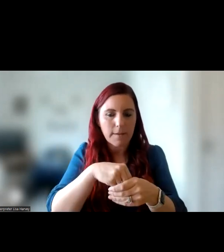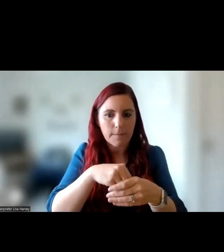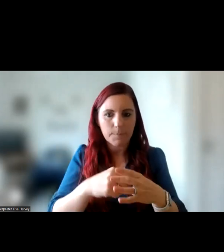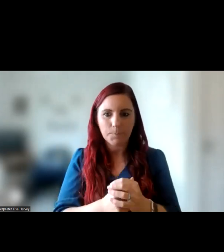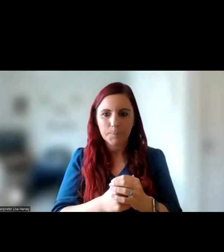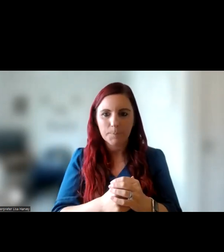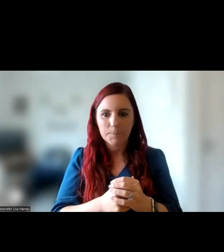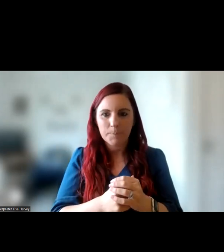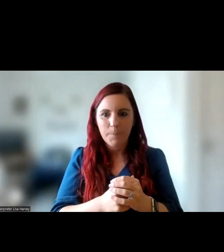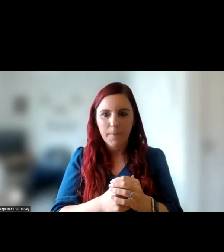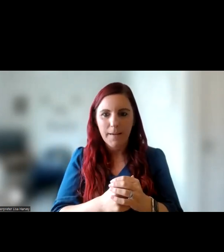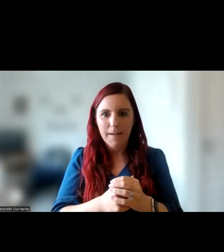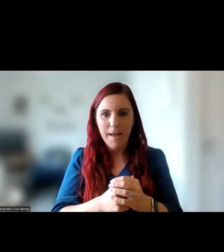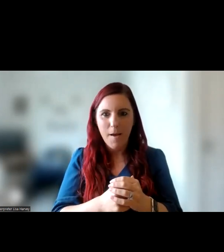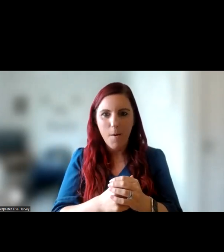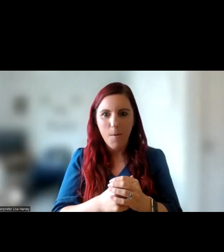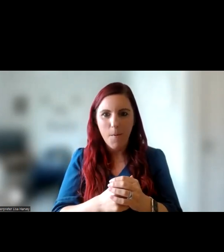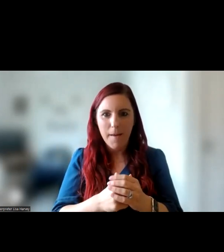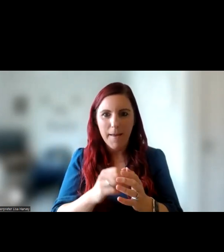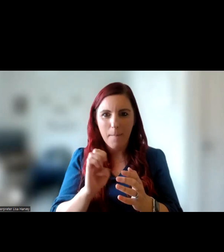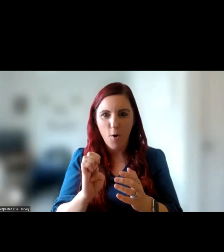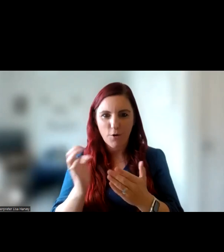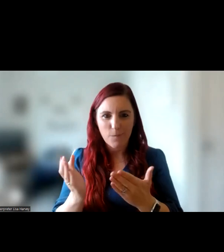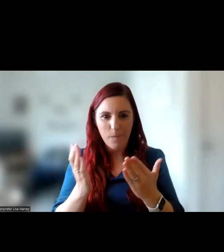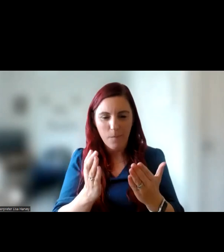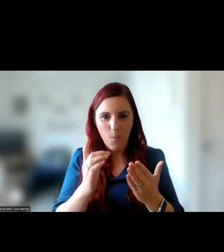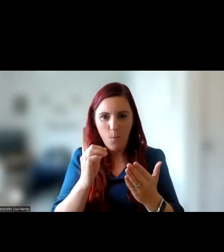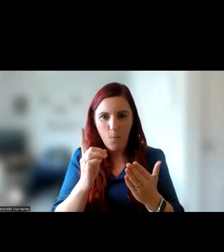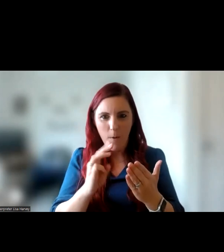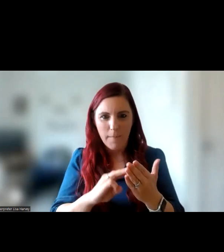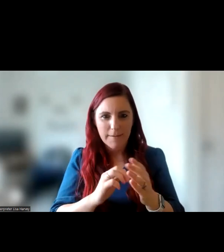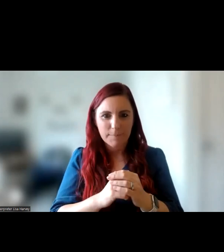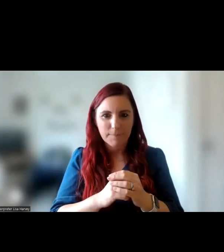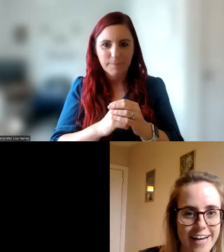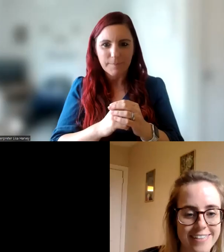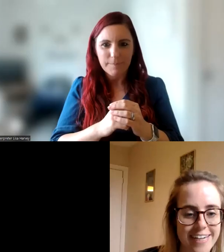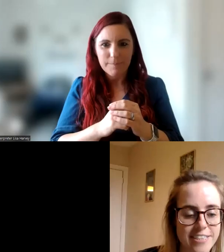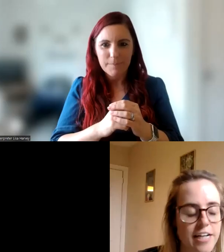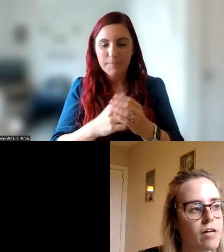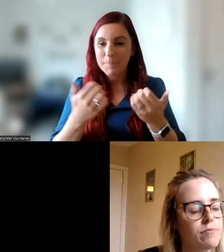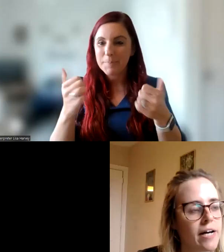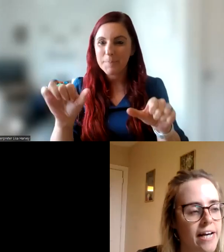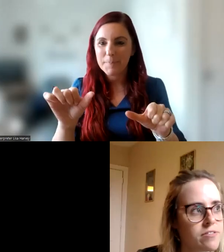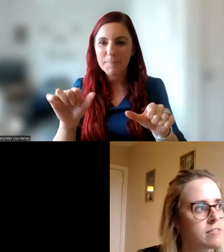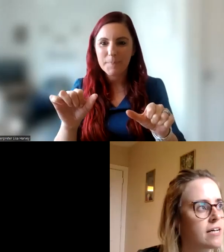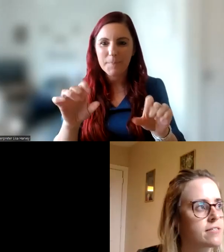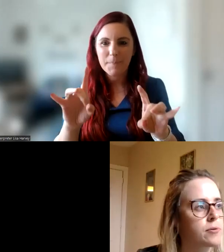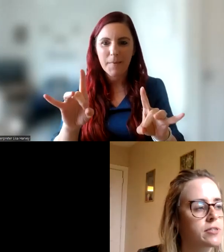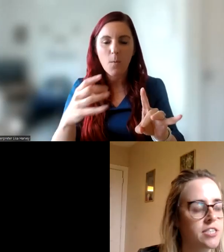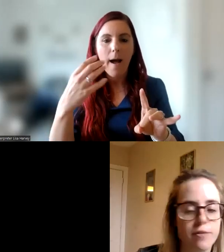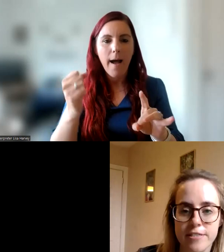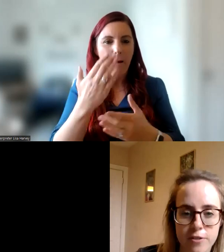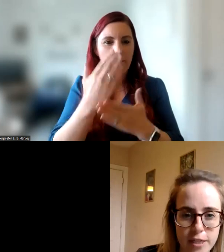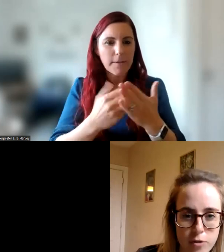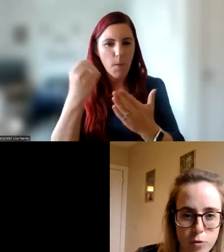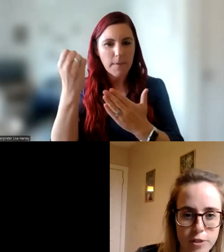Now, just give me a moment, Imer. you? Yeah. Yeah. You ready to take it away? Super. Thanks, Jade. I have some slides. So I'm